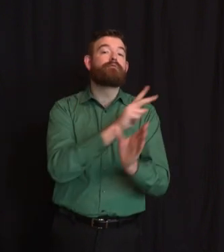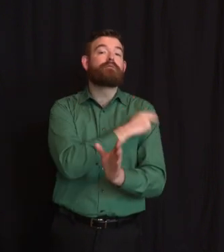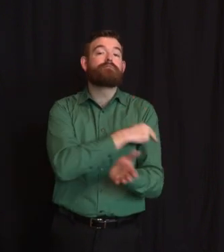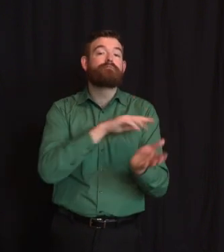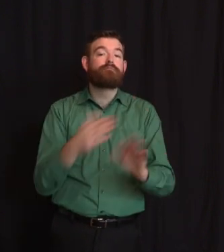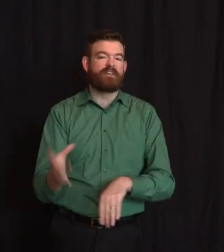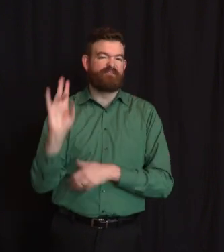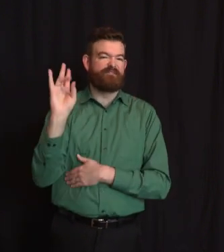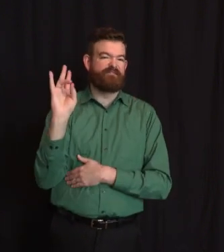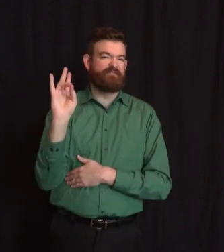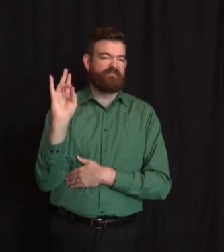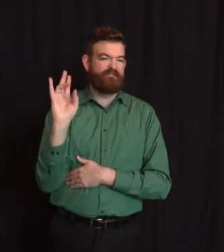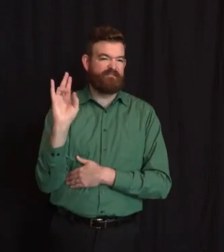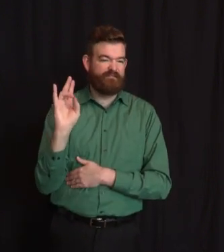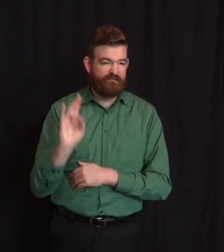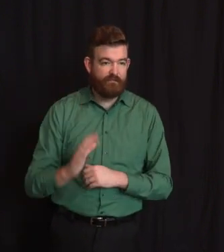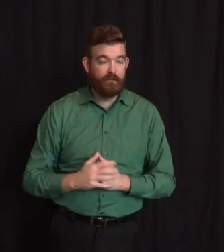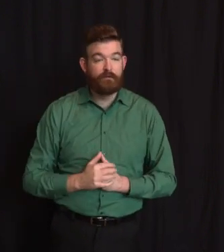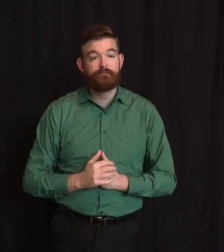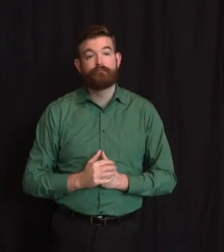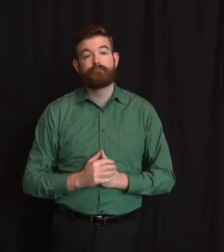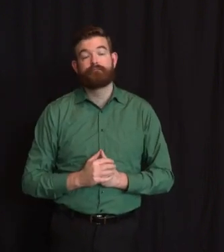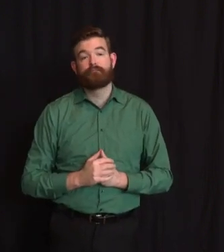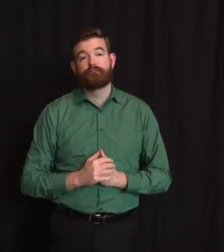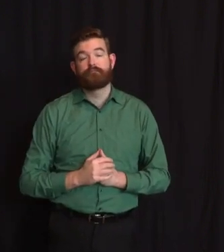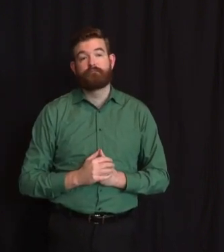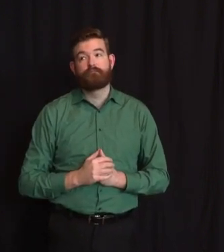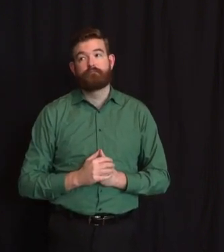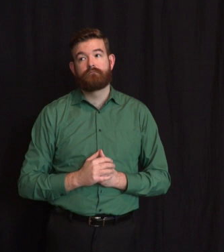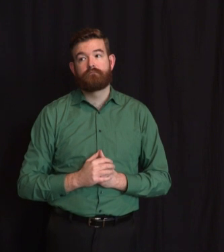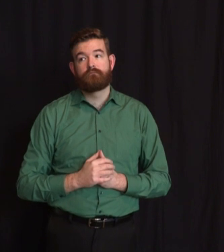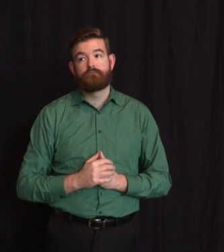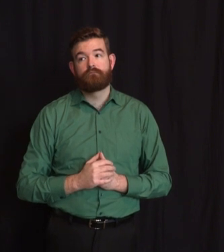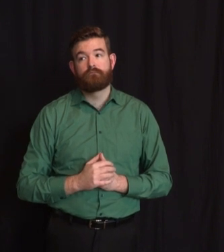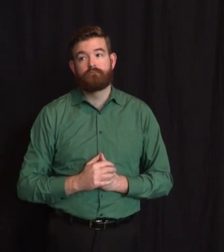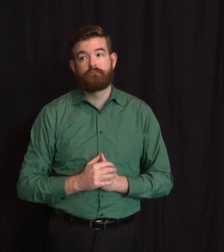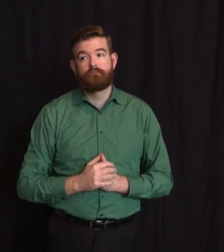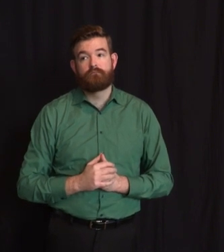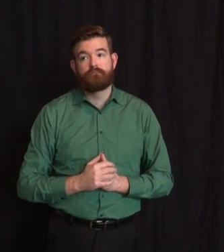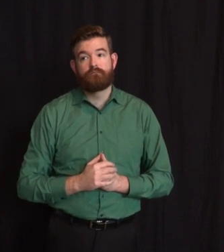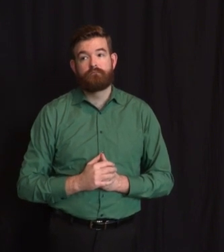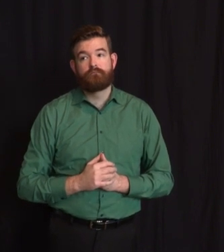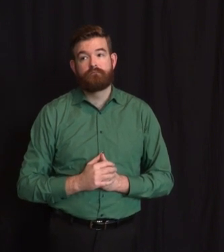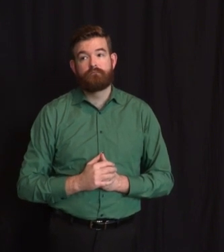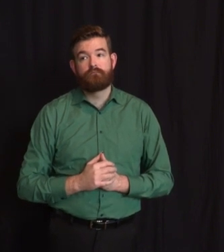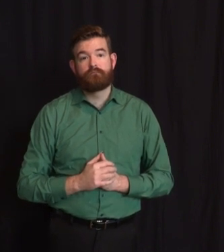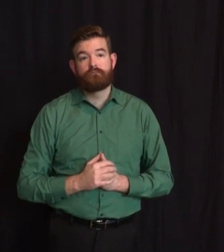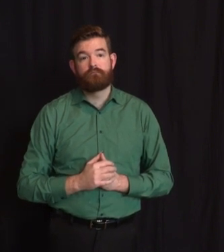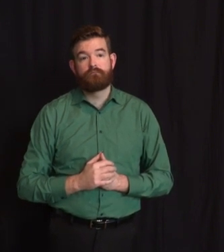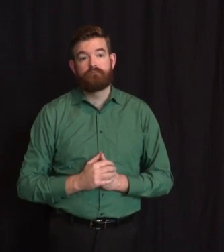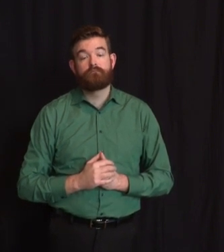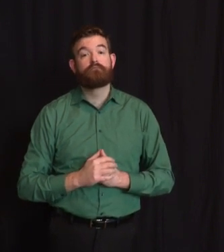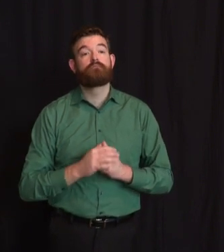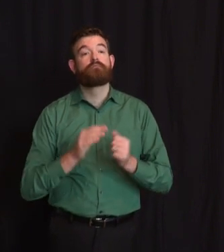Currently, 111 of our long-term care facilities have reported that they are no longer admitting residents